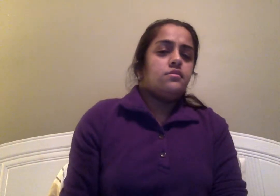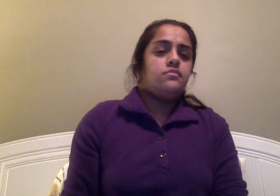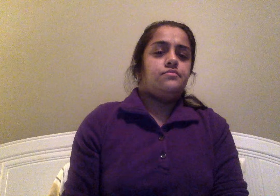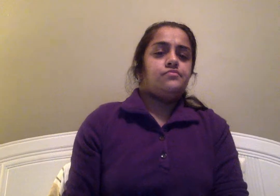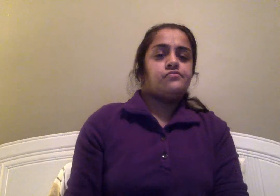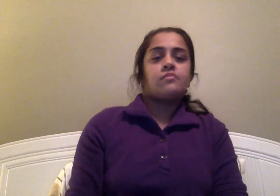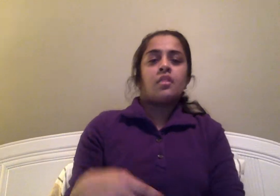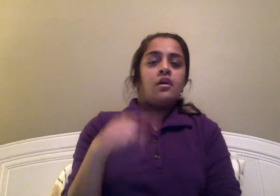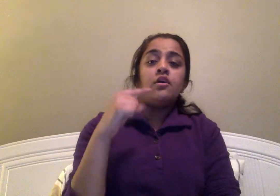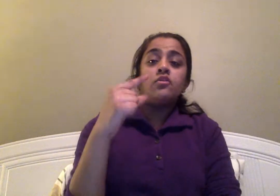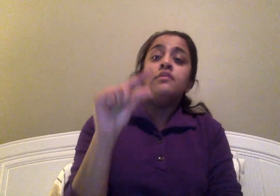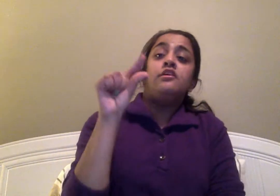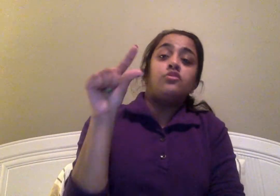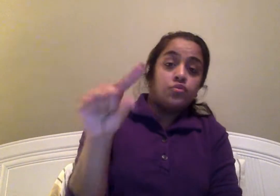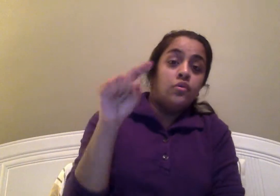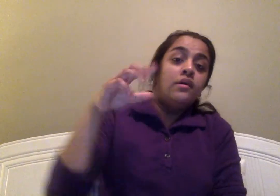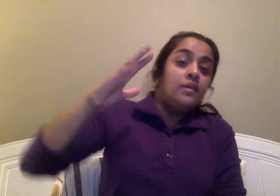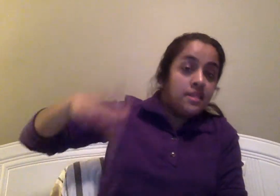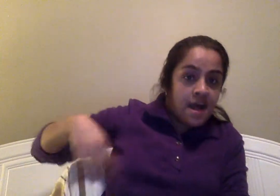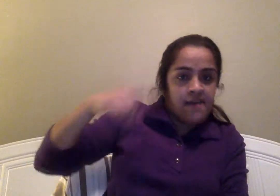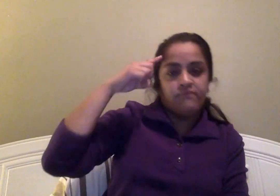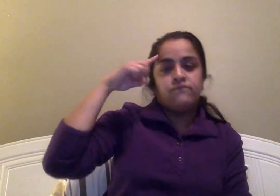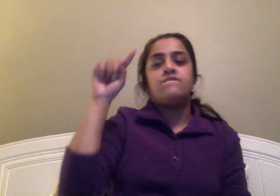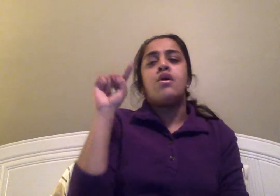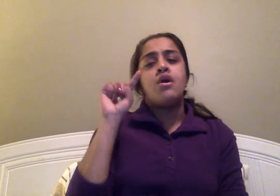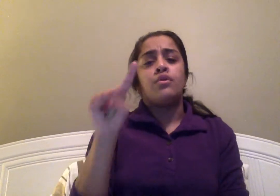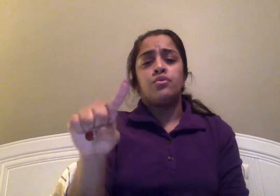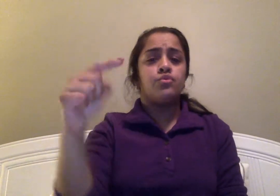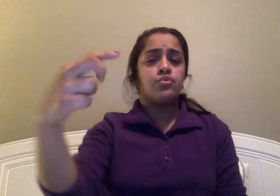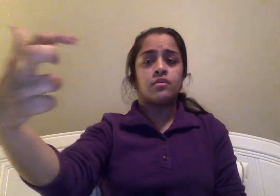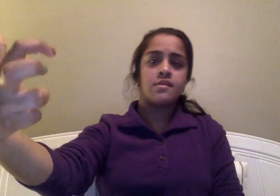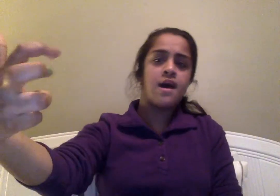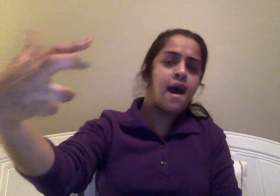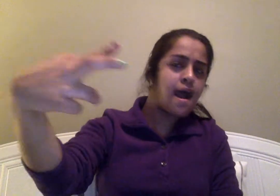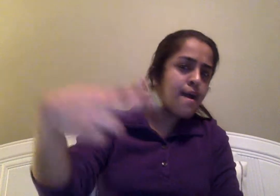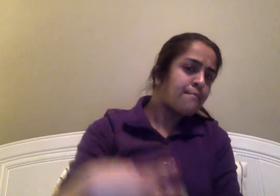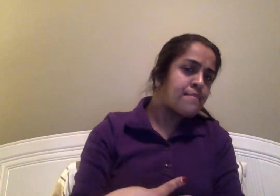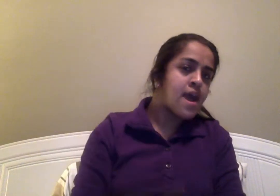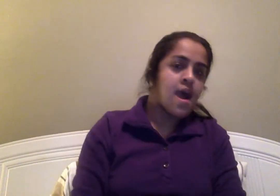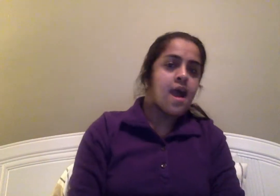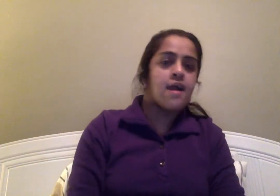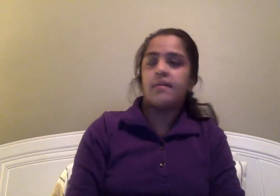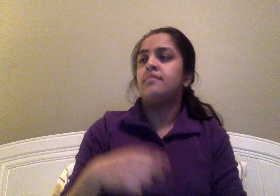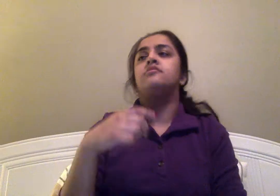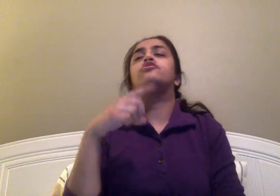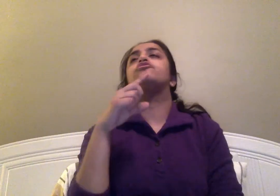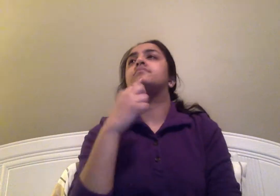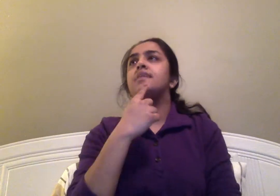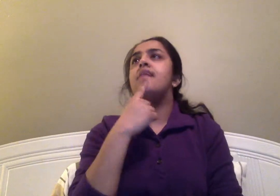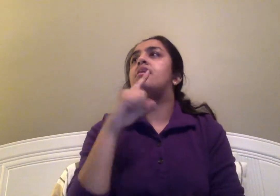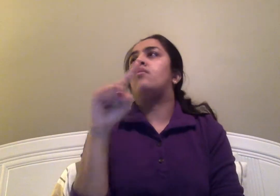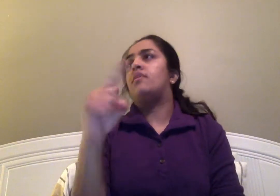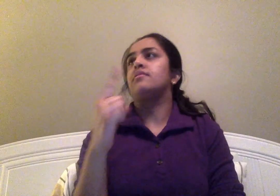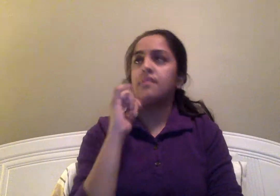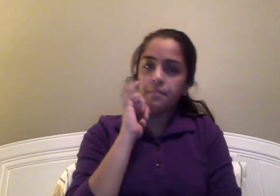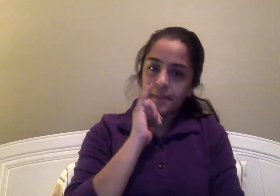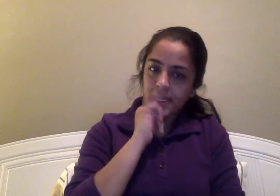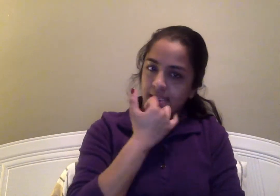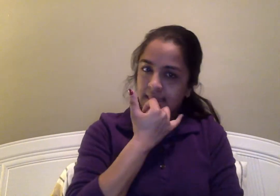it's a little too late for you to come back, say it's just a mistake,